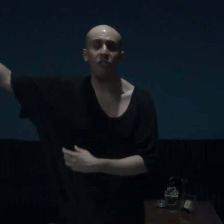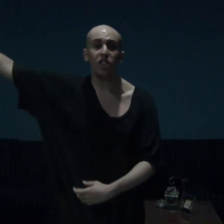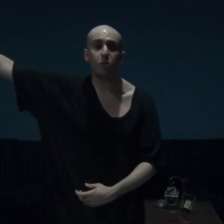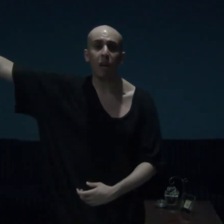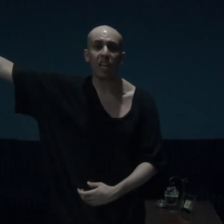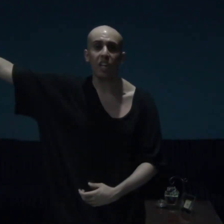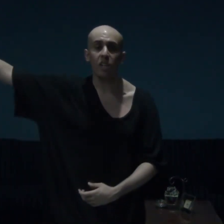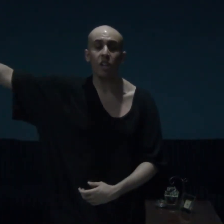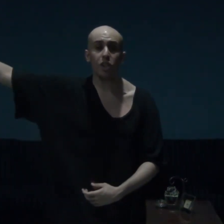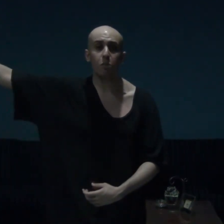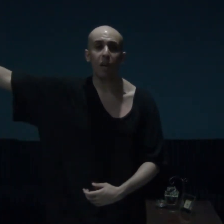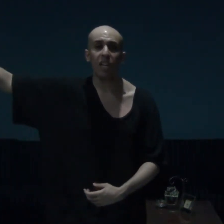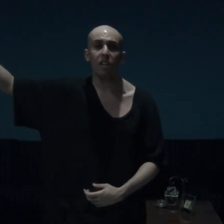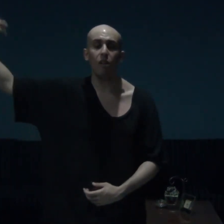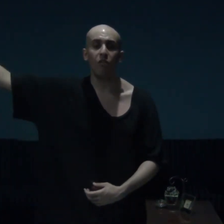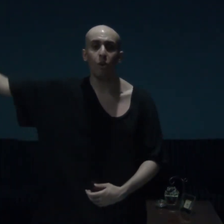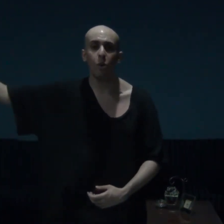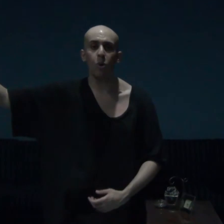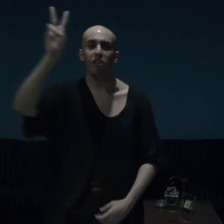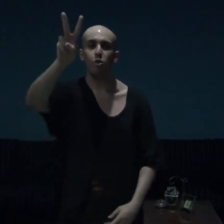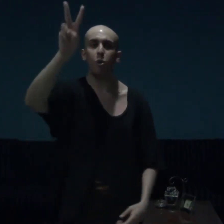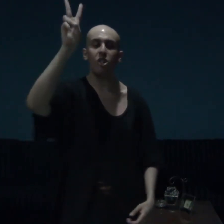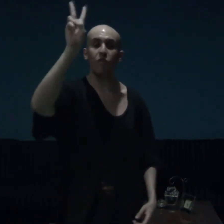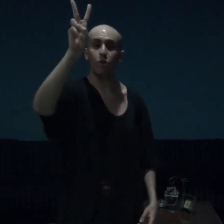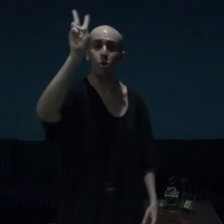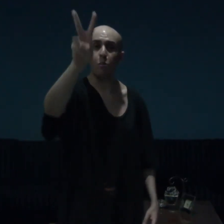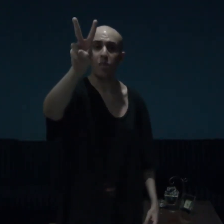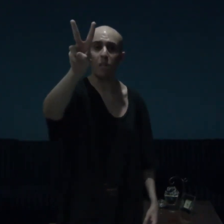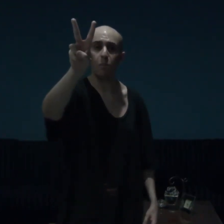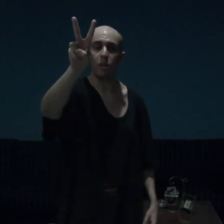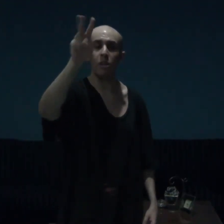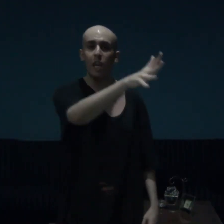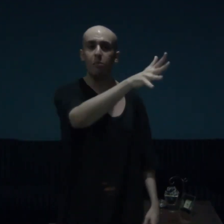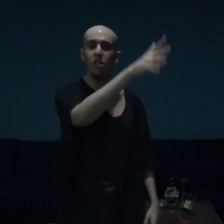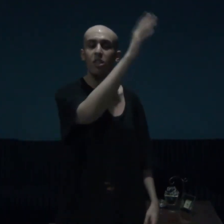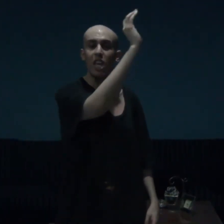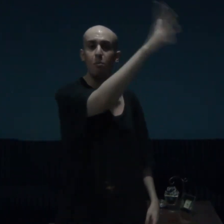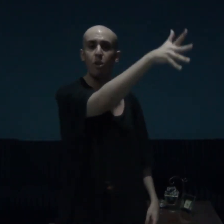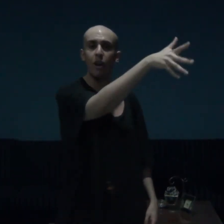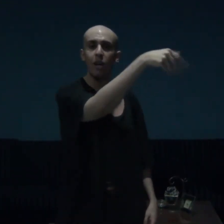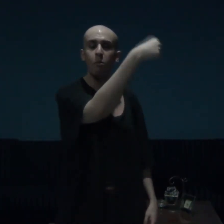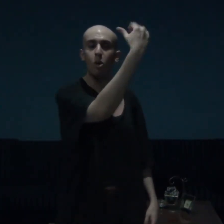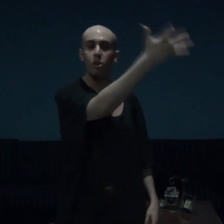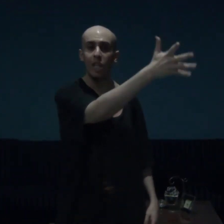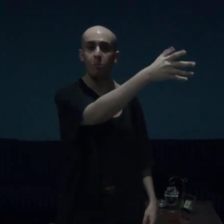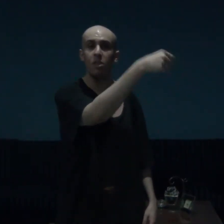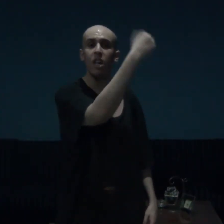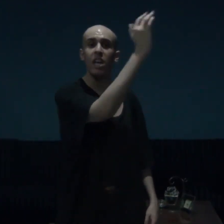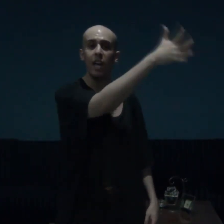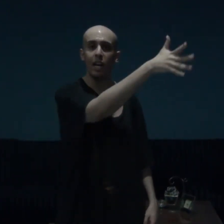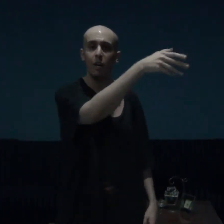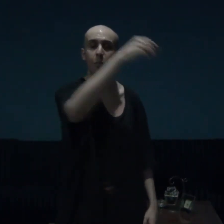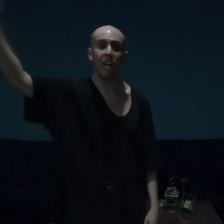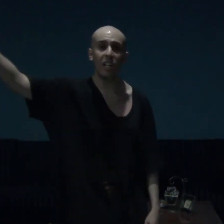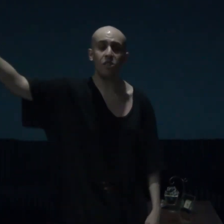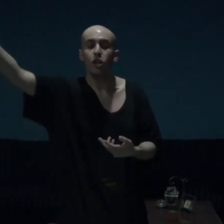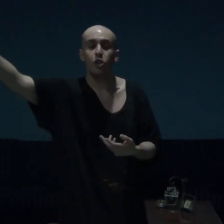Ishmael, Ishmael, of who, is one of two people, Captain Abraham, or Captain Ahab, and his